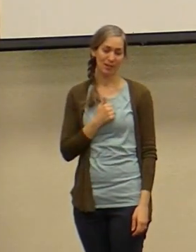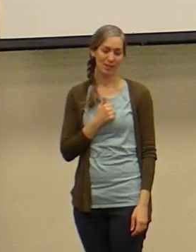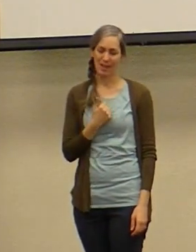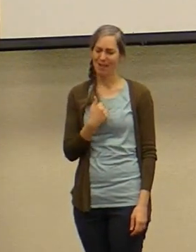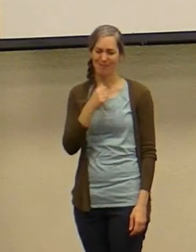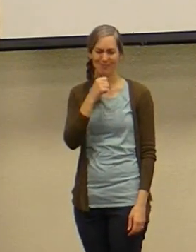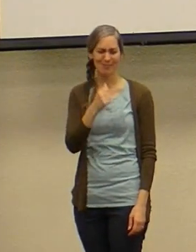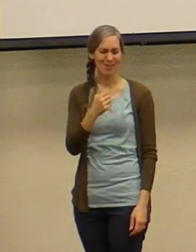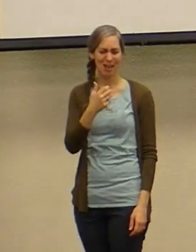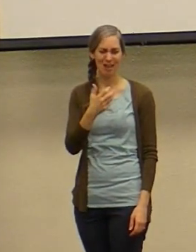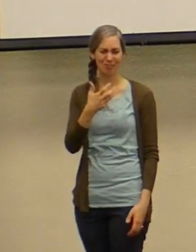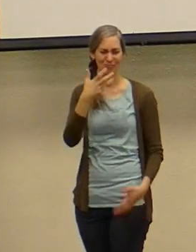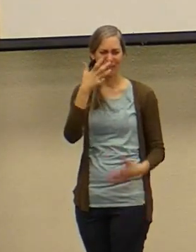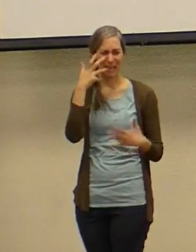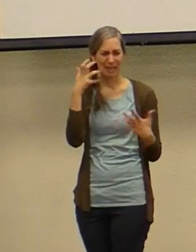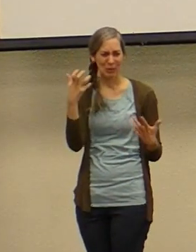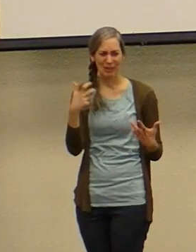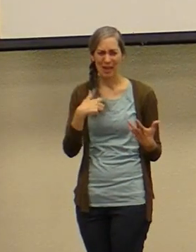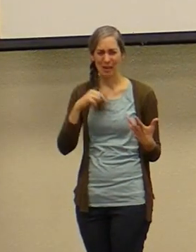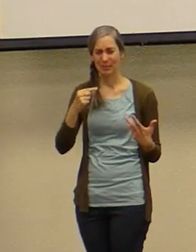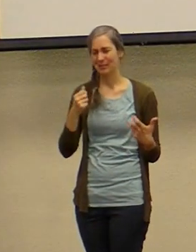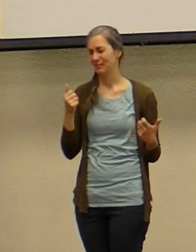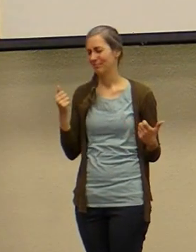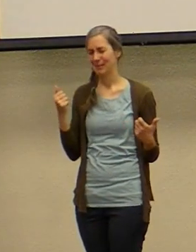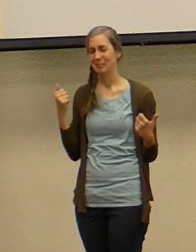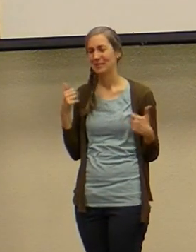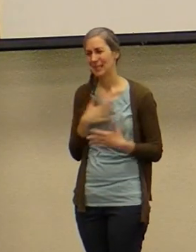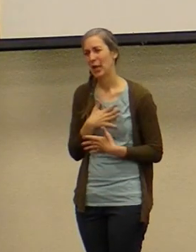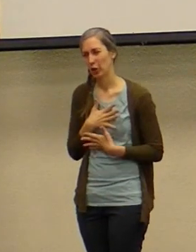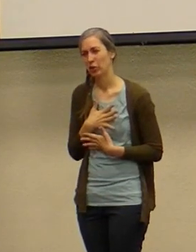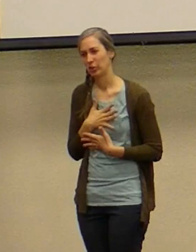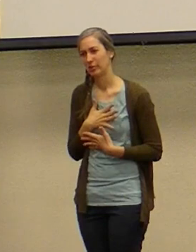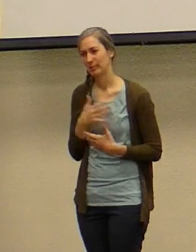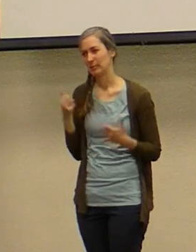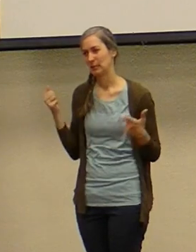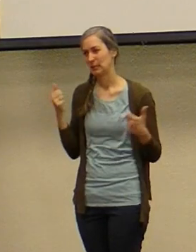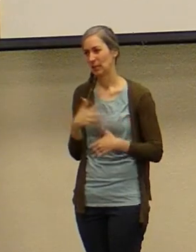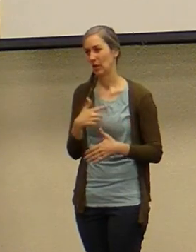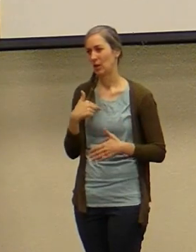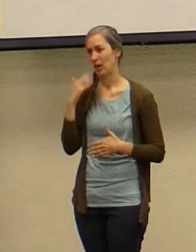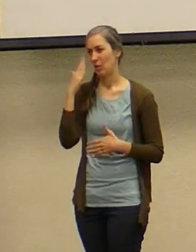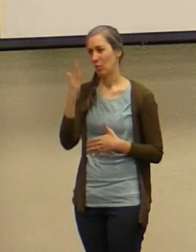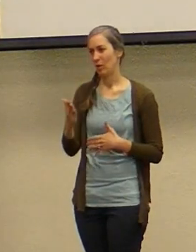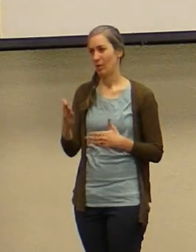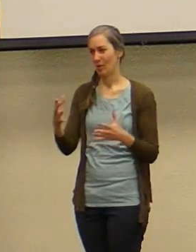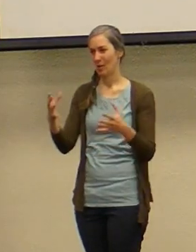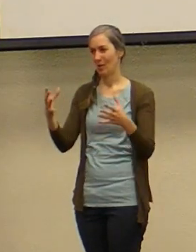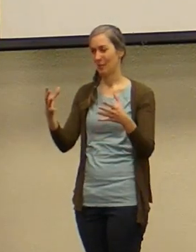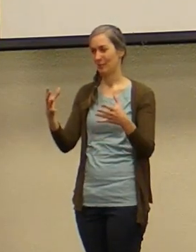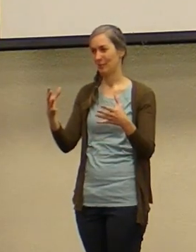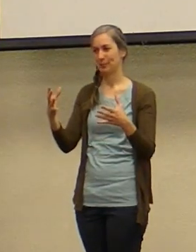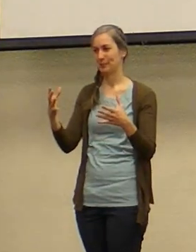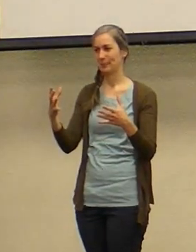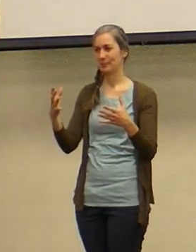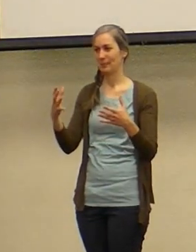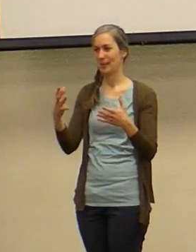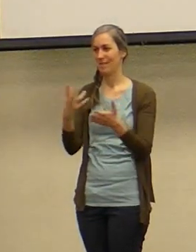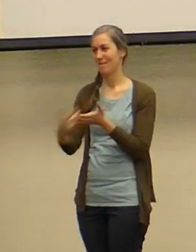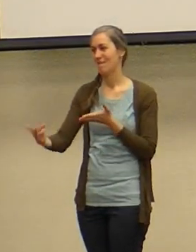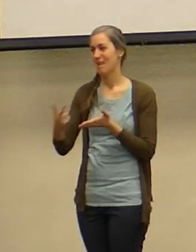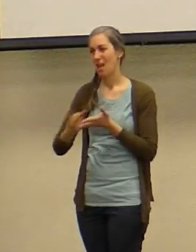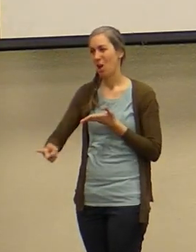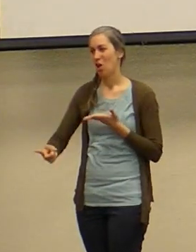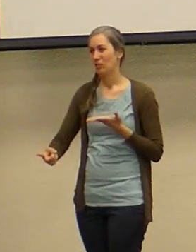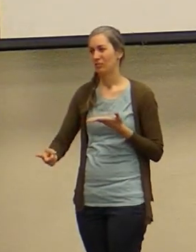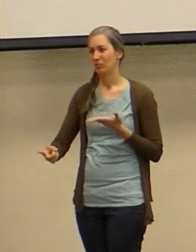angry and I'm sad I'm really just scared out of my mind I'm scared I'm going to drop the ball I'm scared I'm juggling too many plates and that's